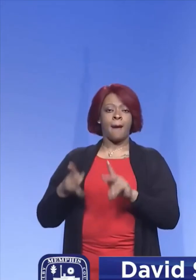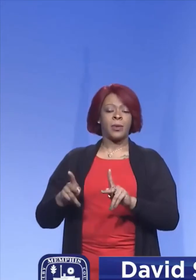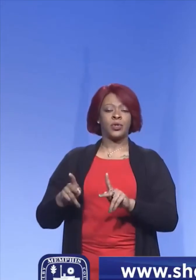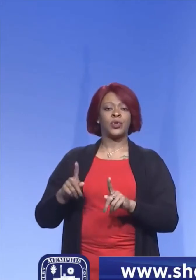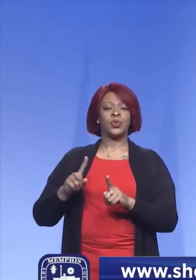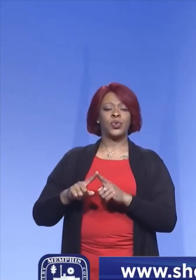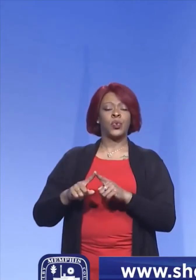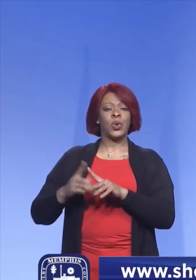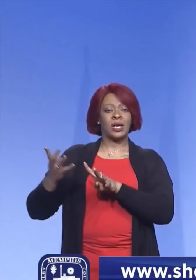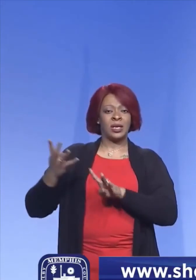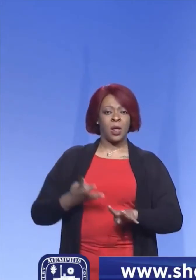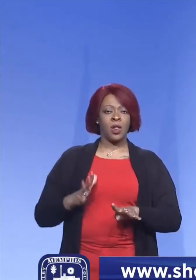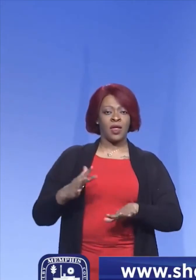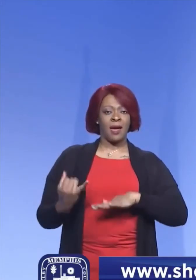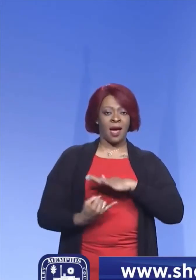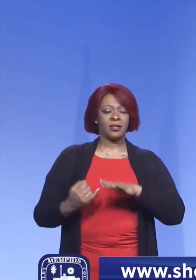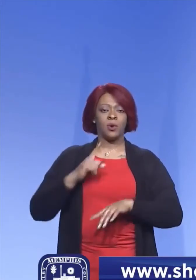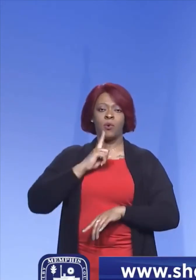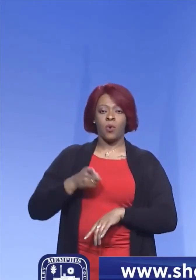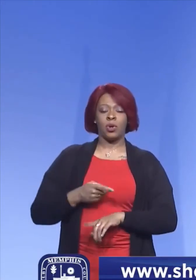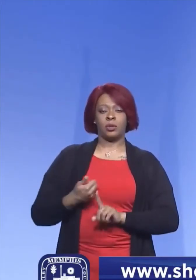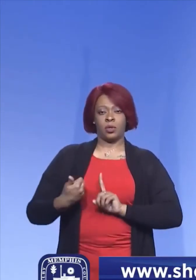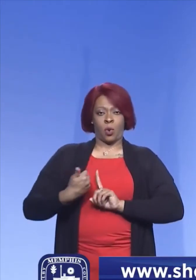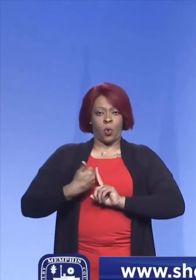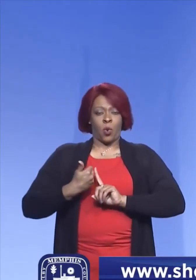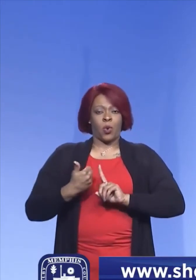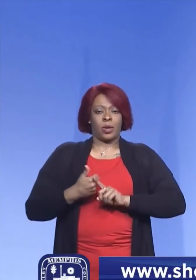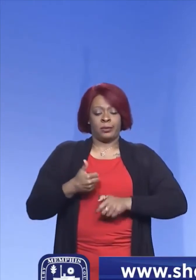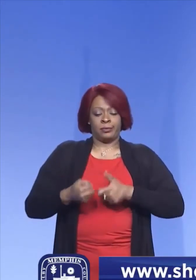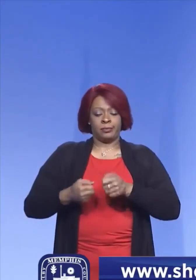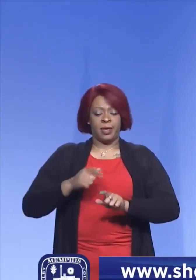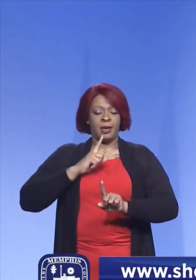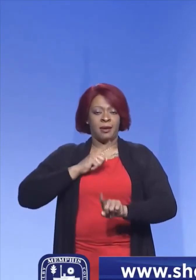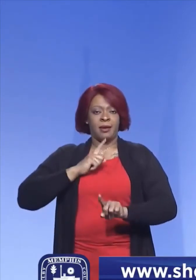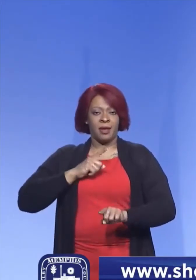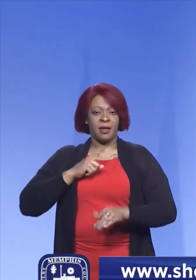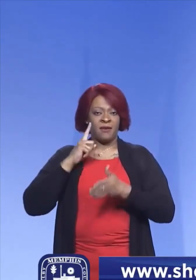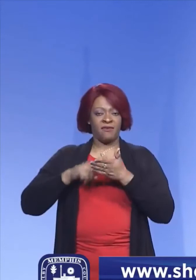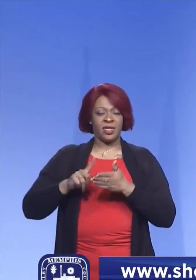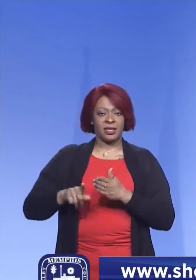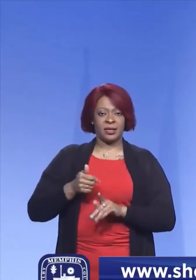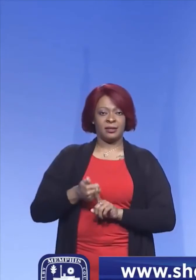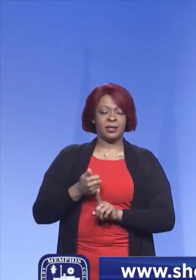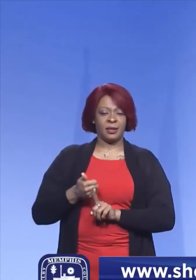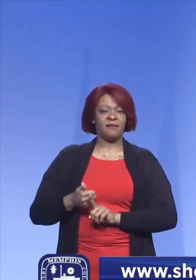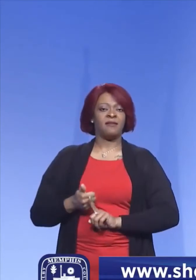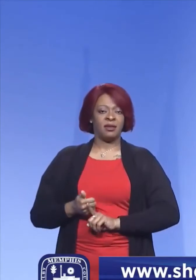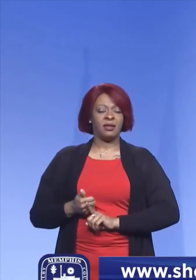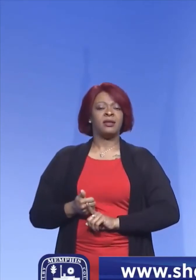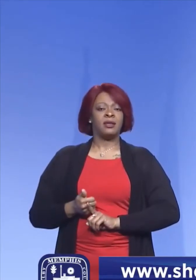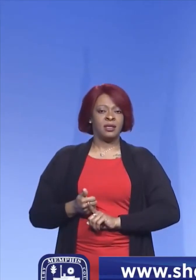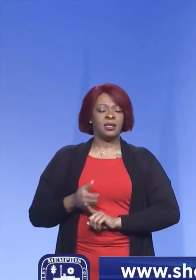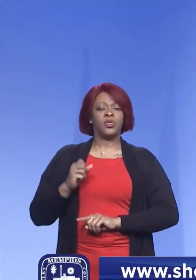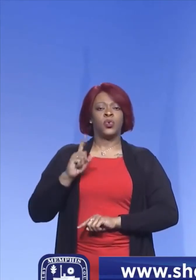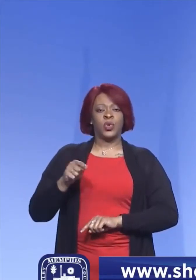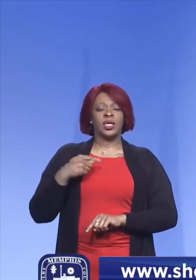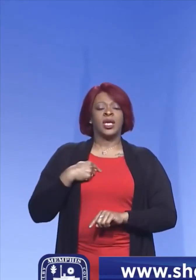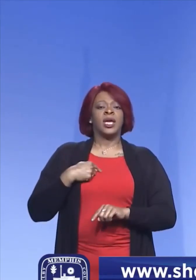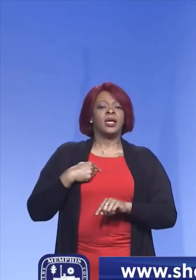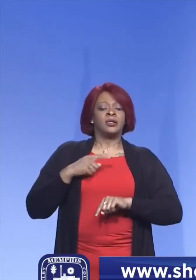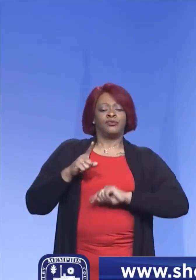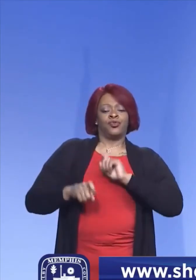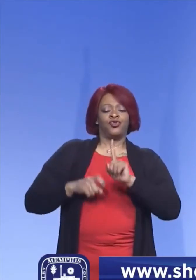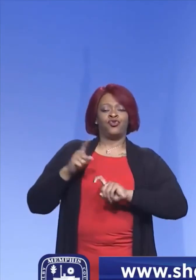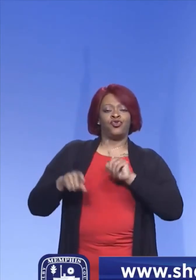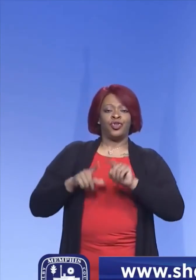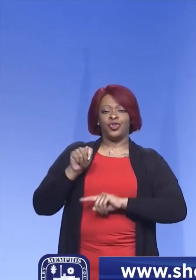isolation orders and do their own interactive case investigations so that we can triage basically